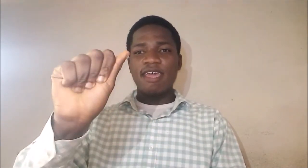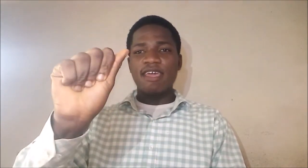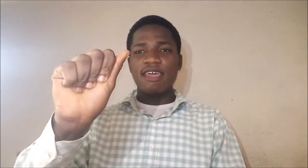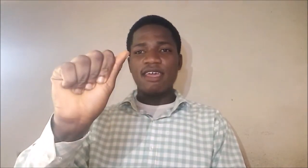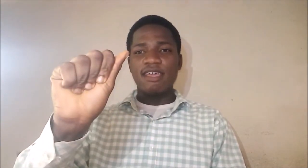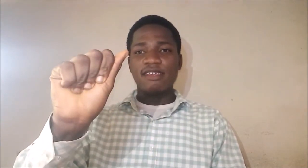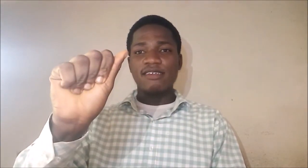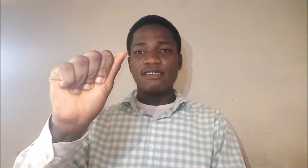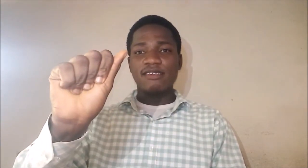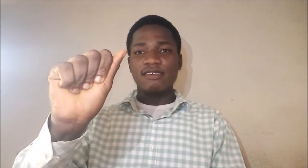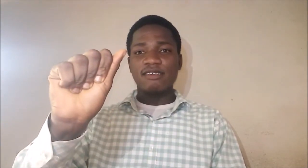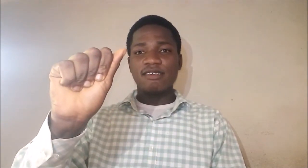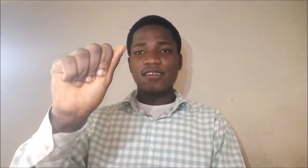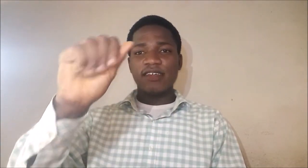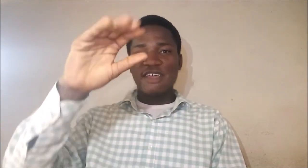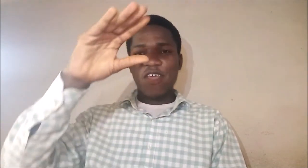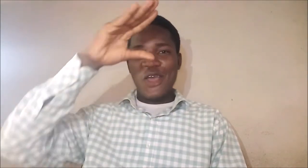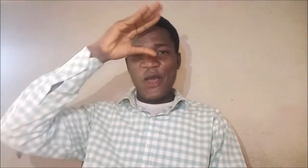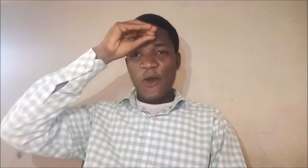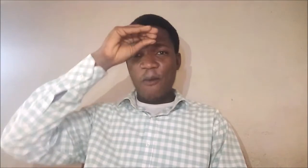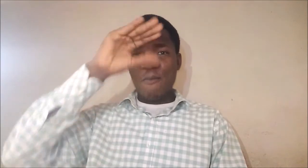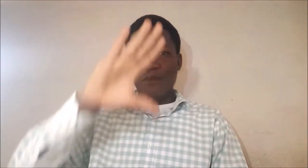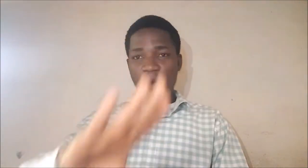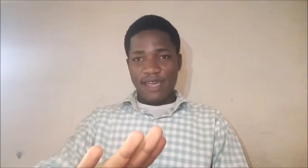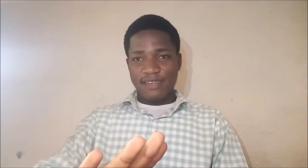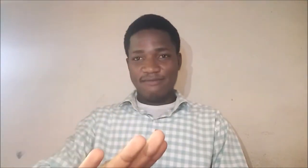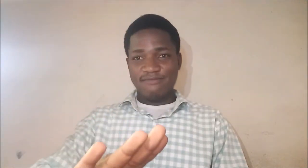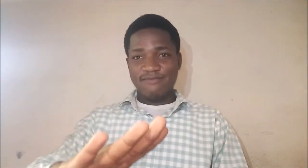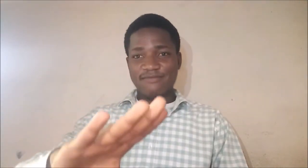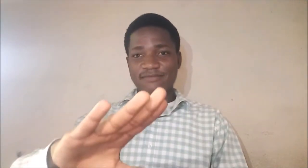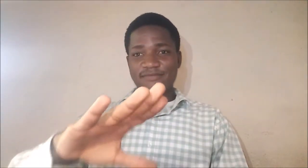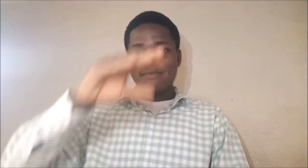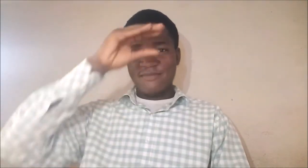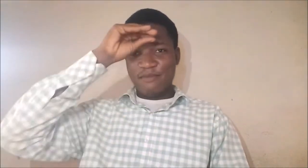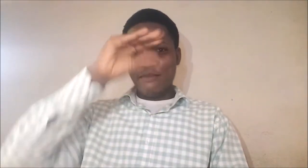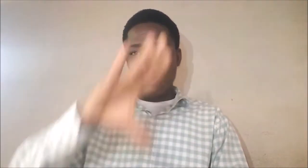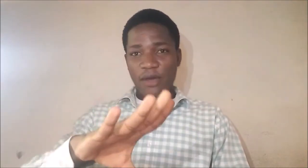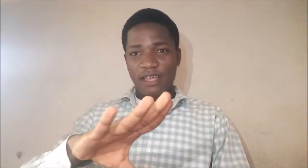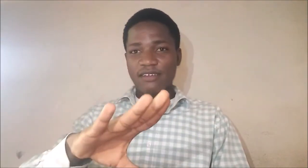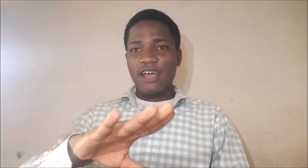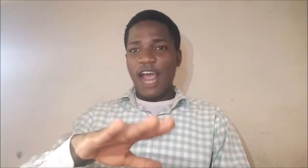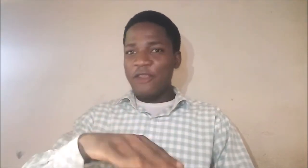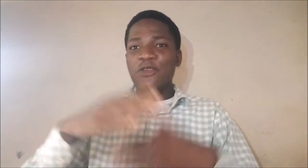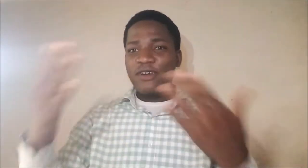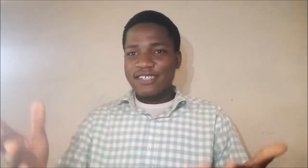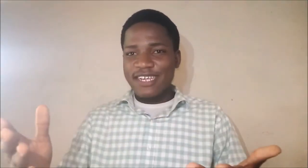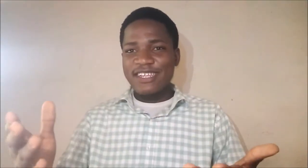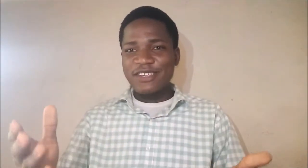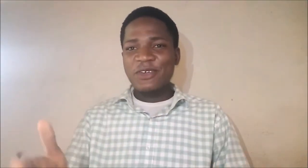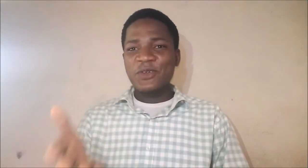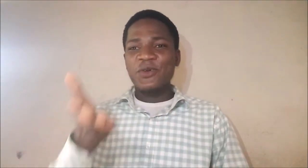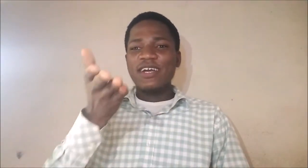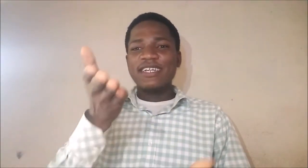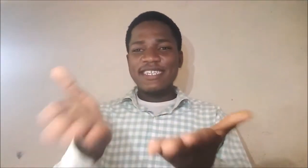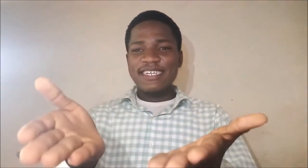boy. Boy. I know you know how to sign. So, this